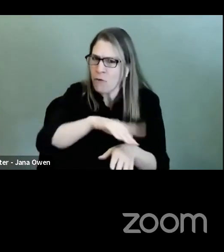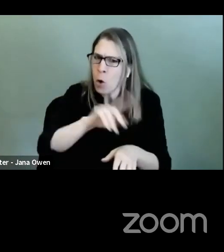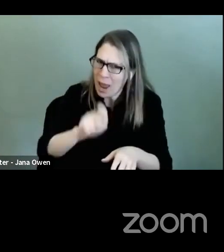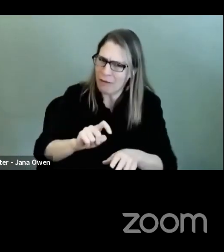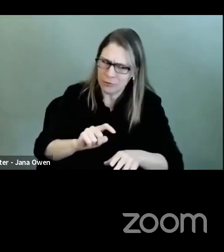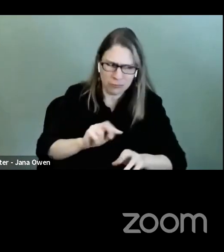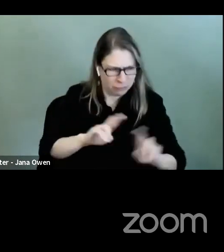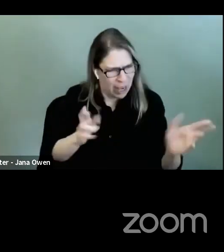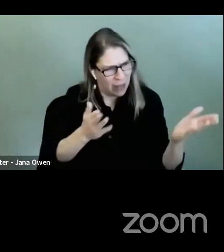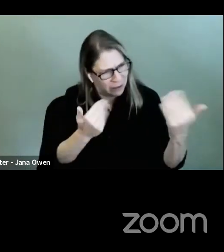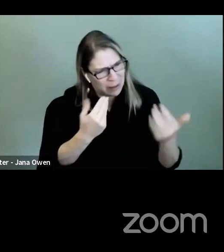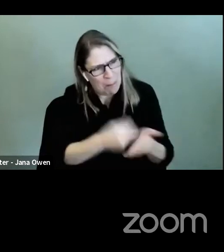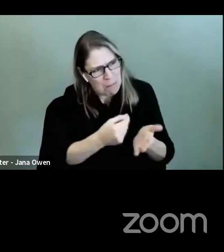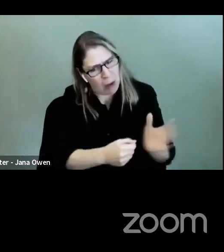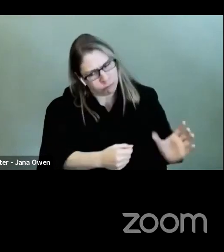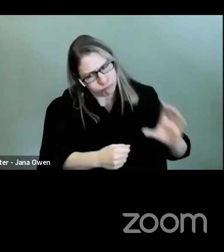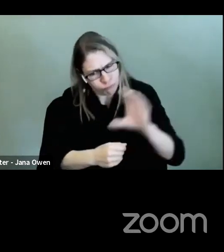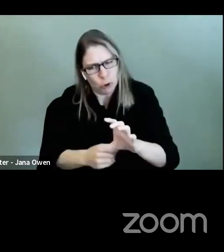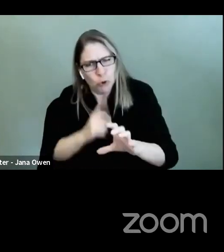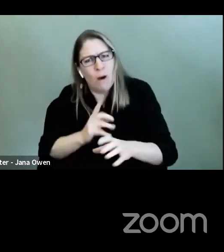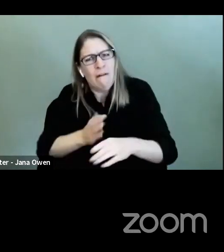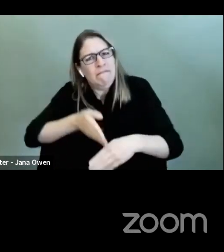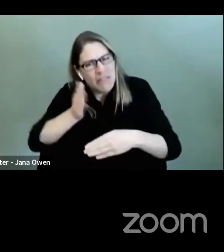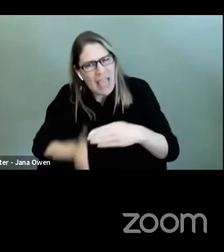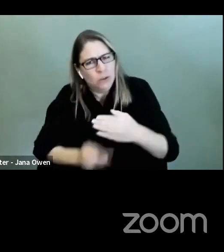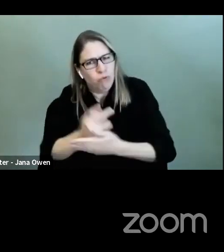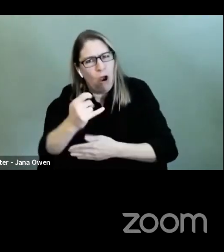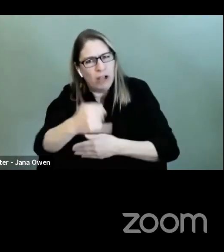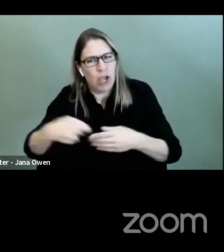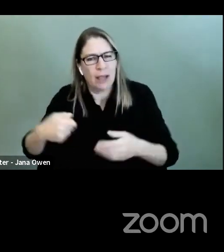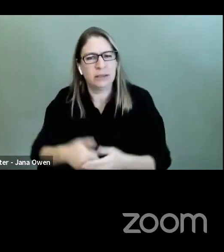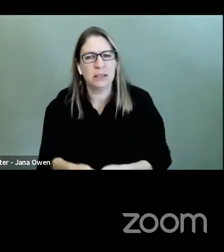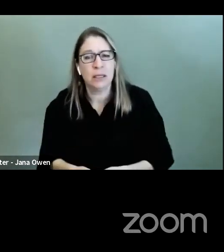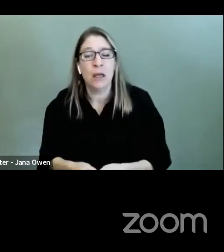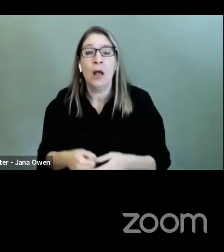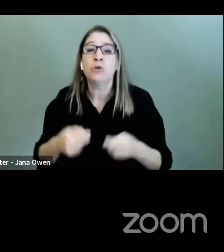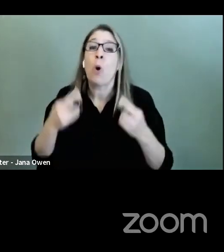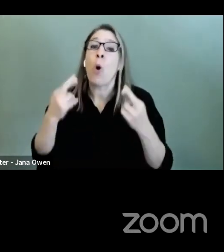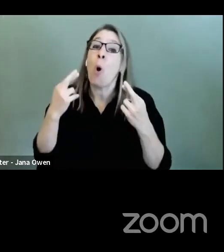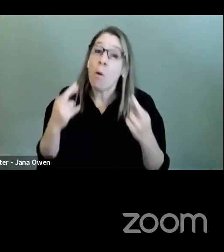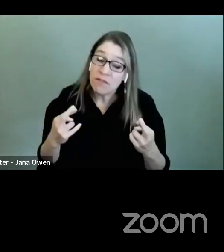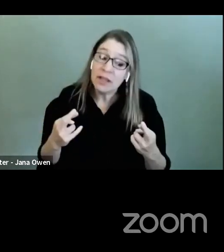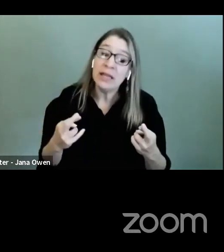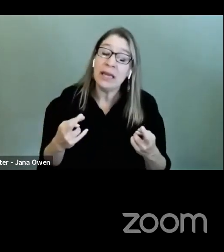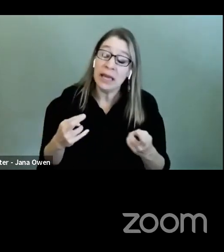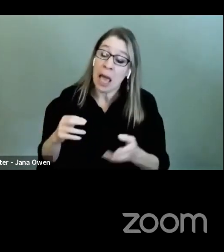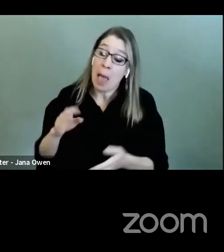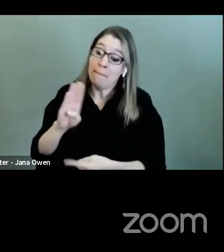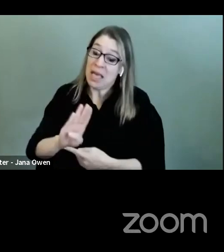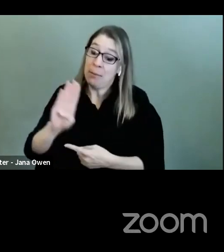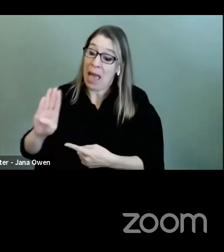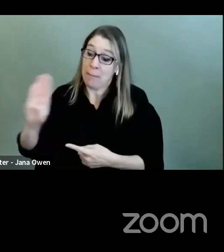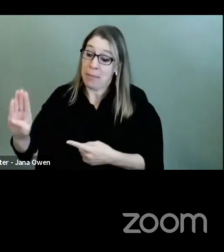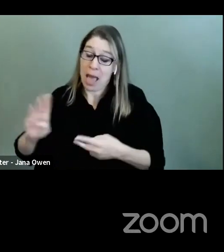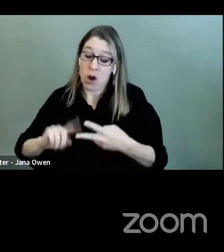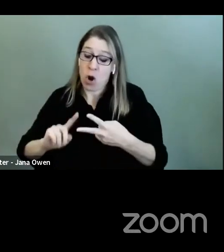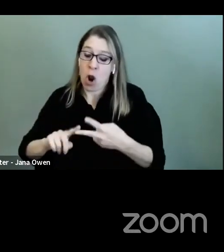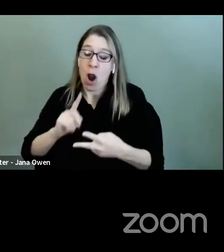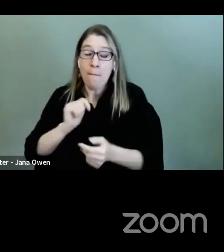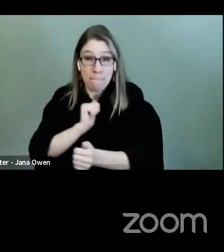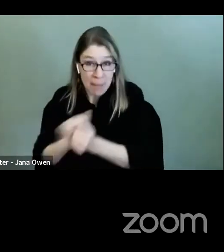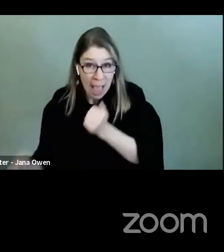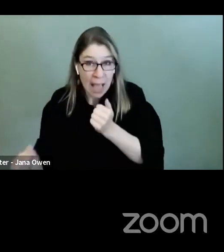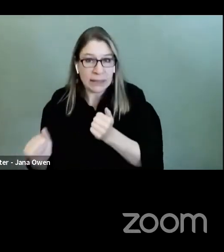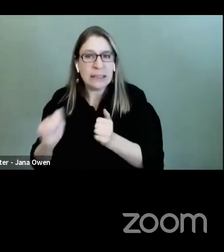we're also hopeful that some of this funding will go to extending the 2nd Avenue subway line, new rail tunnel connecting